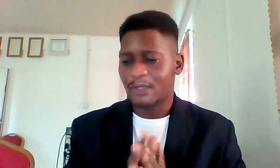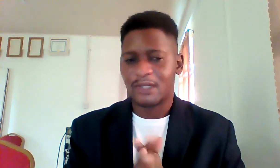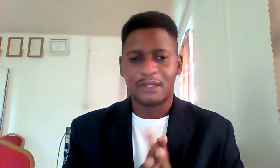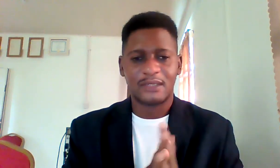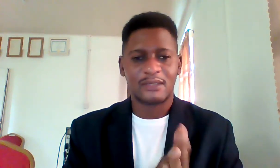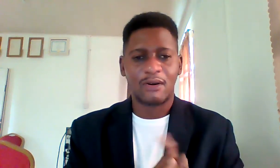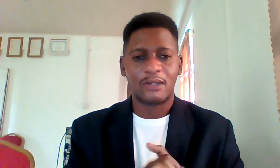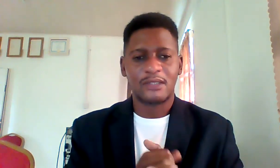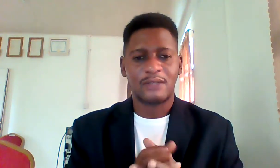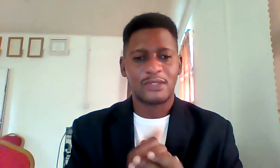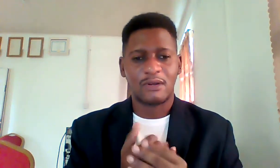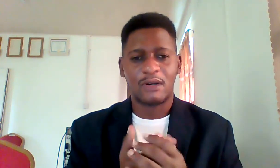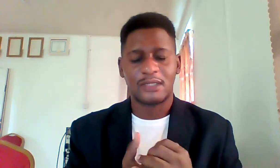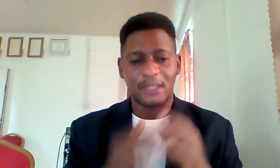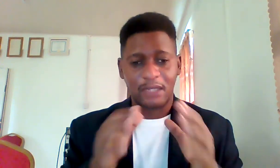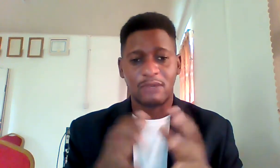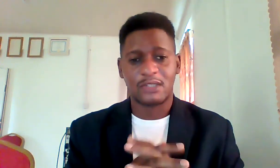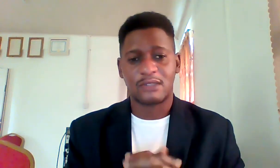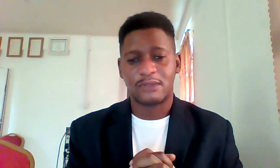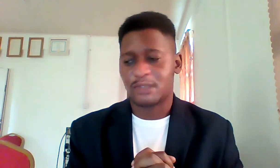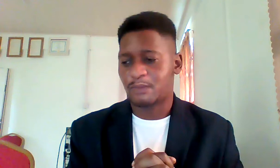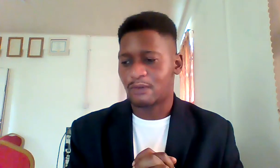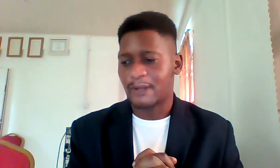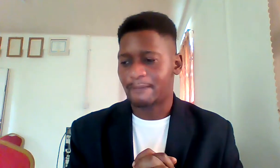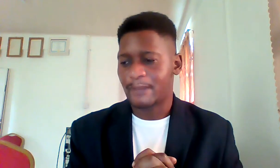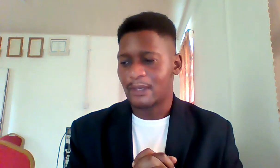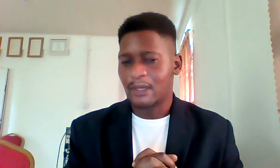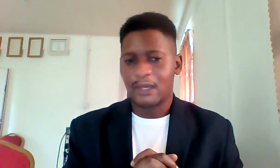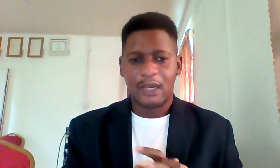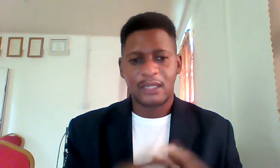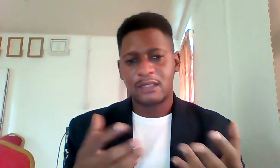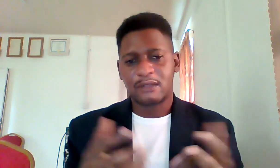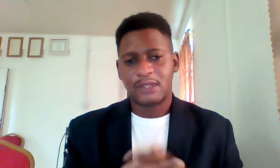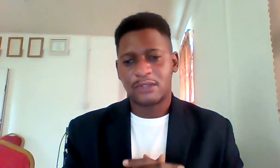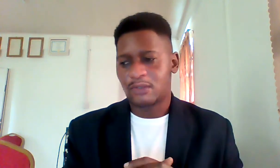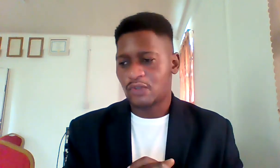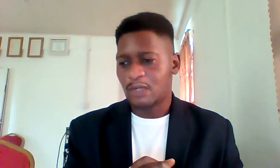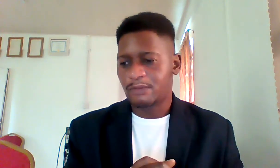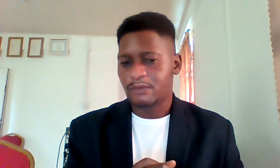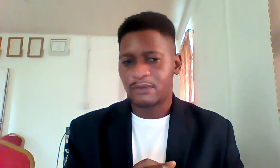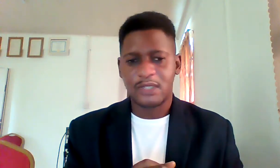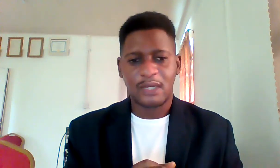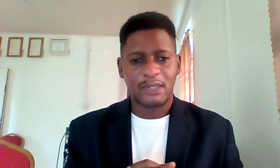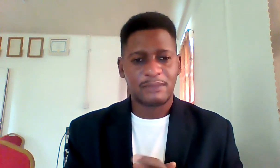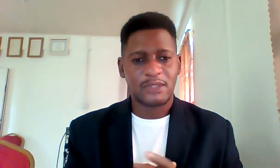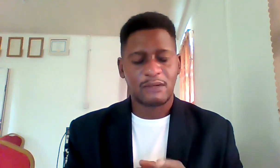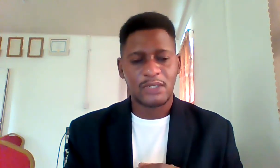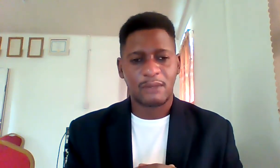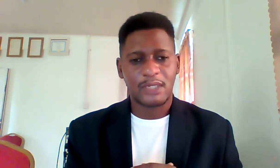on down and call us give us a call and get registered for this program again in the event that you're joining me for the first time my name is gary thompson